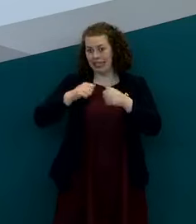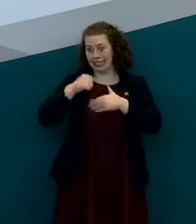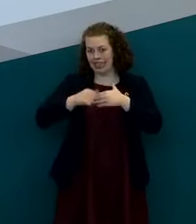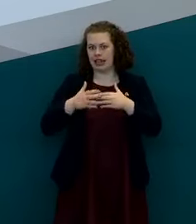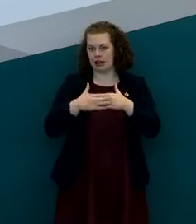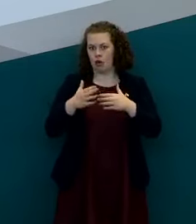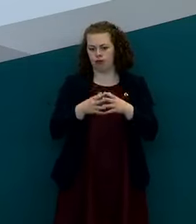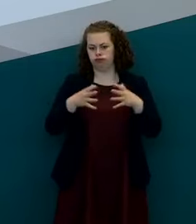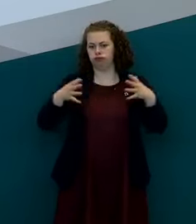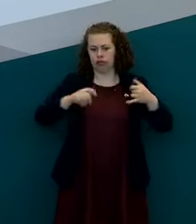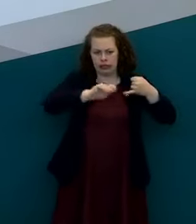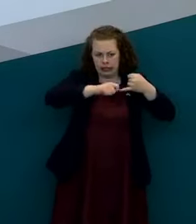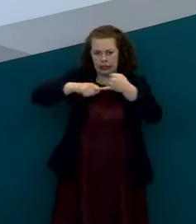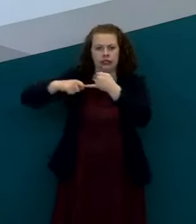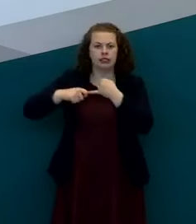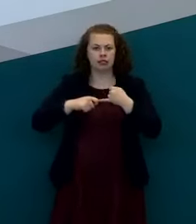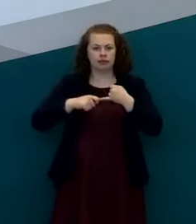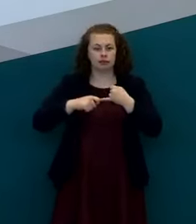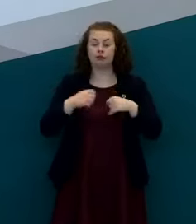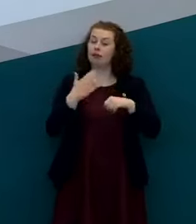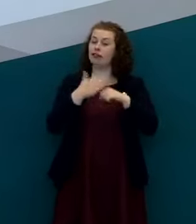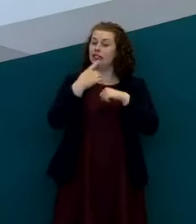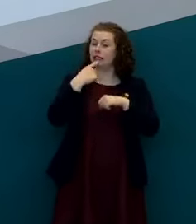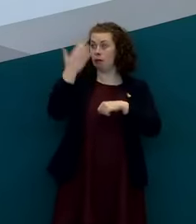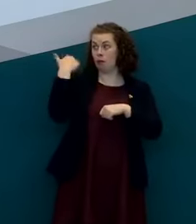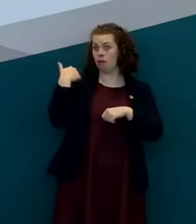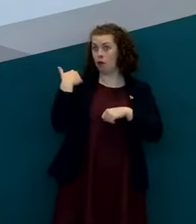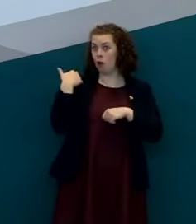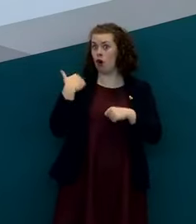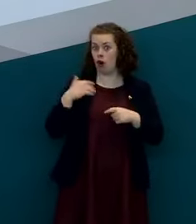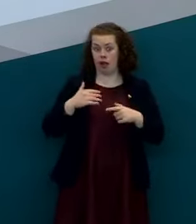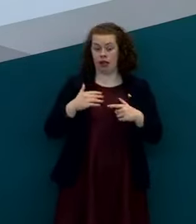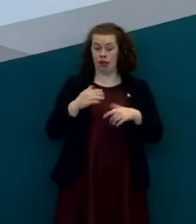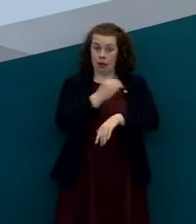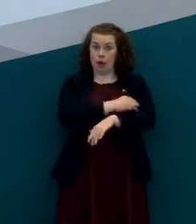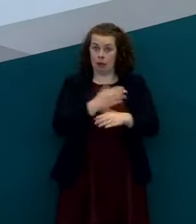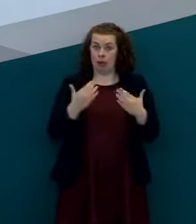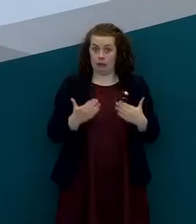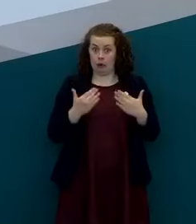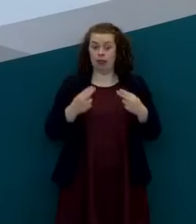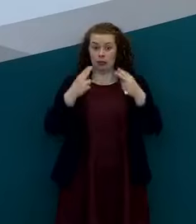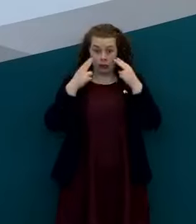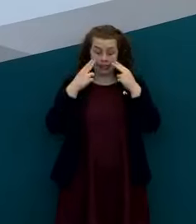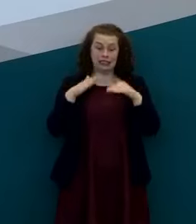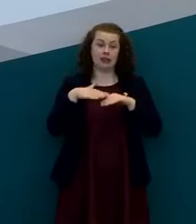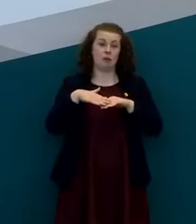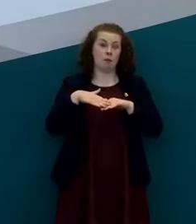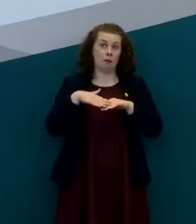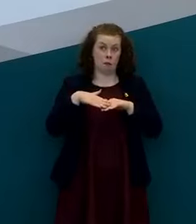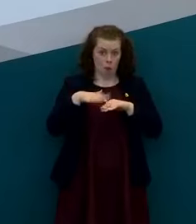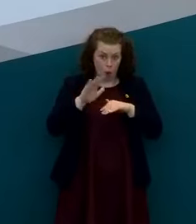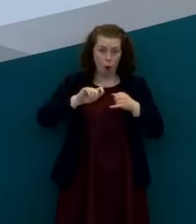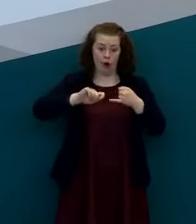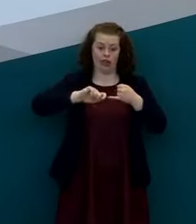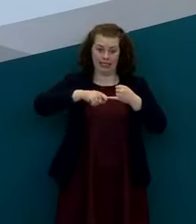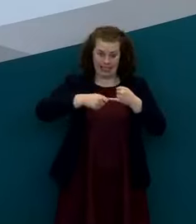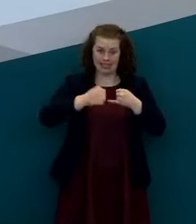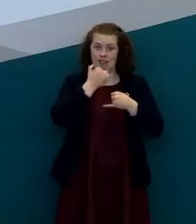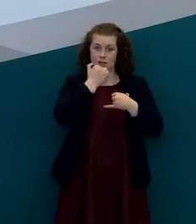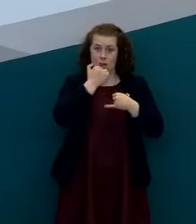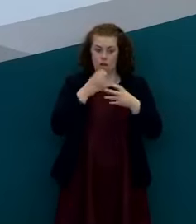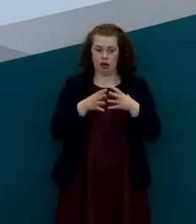day and as i've said before the challenge for us now which we accept is that we need to grow that total testing capacity